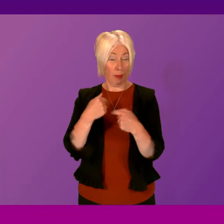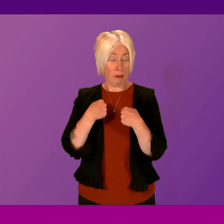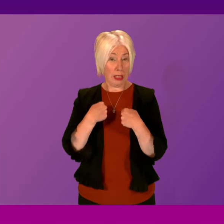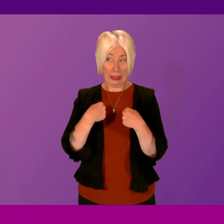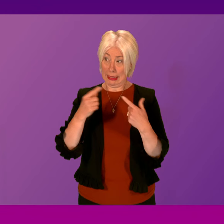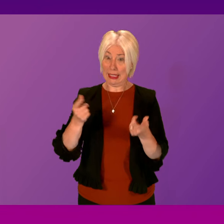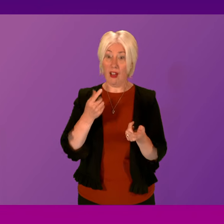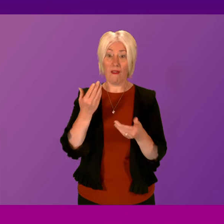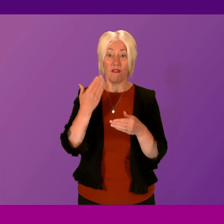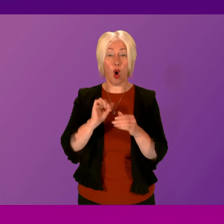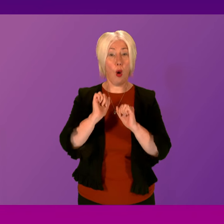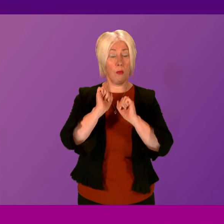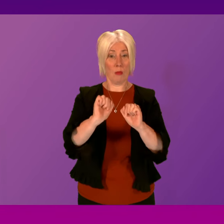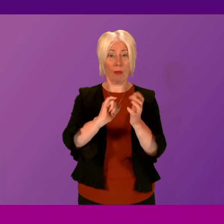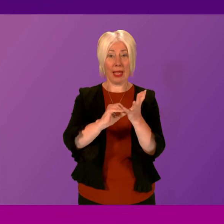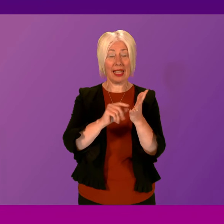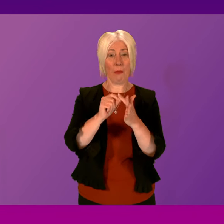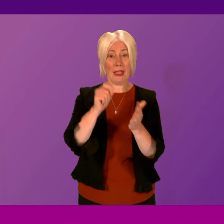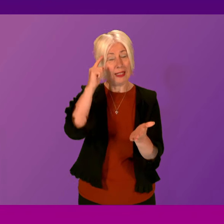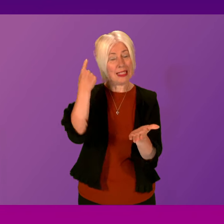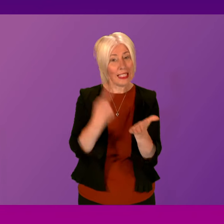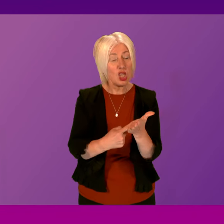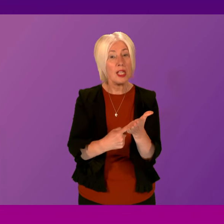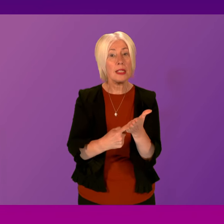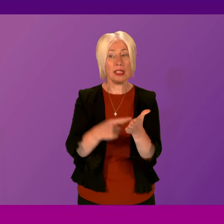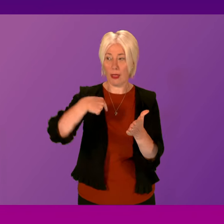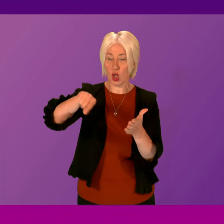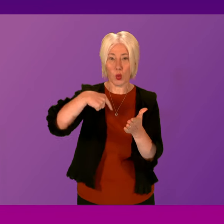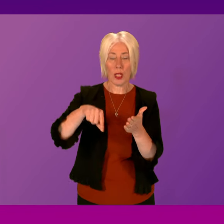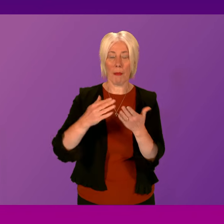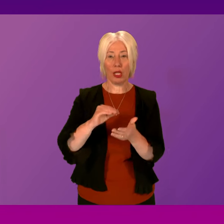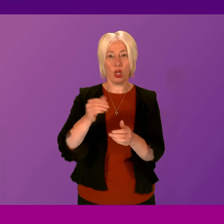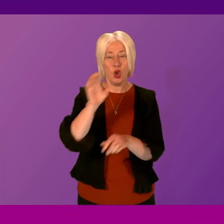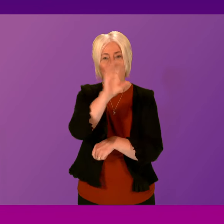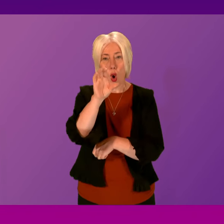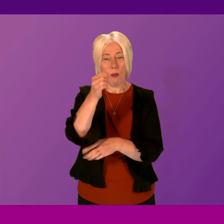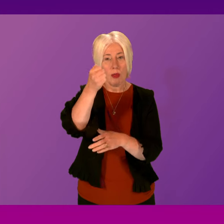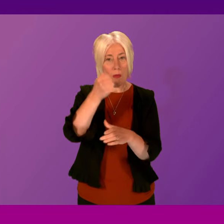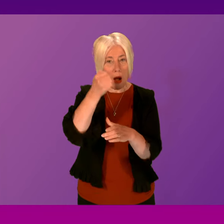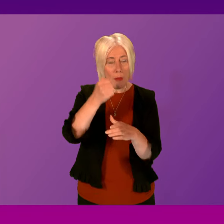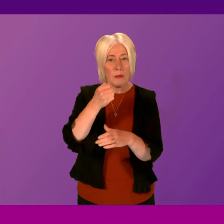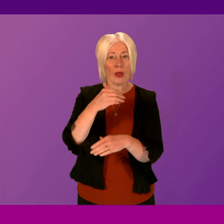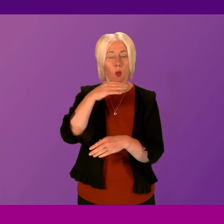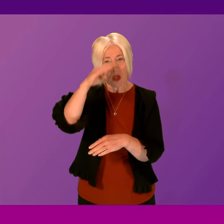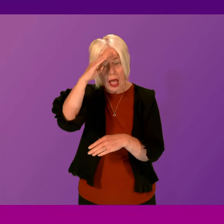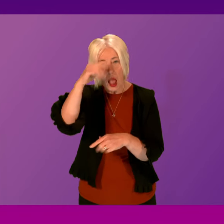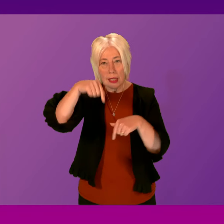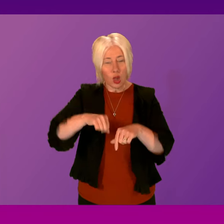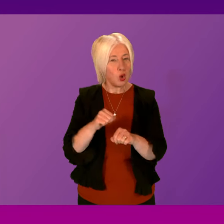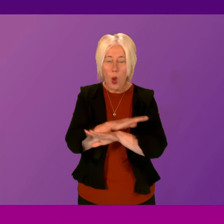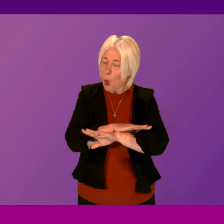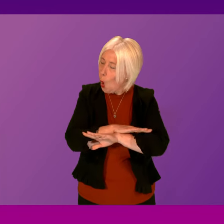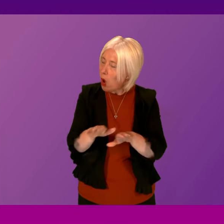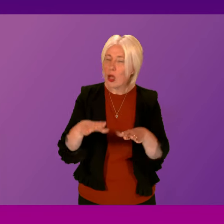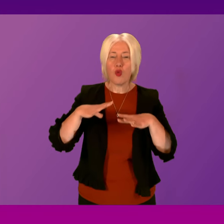as a consequence of SNP decisions this week, shops, pubs, and hotels here in Scotland won't get the same